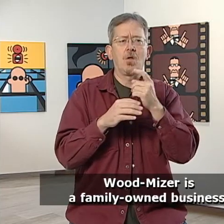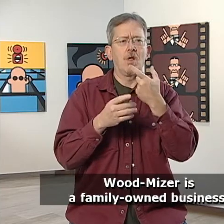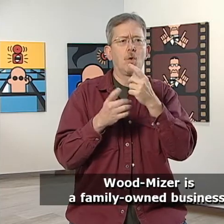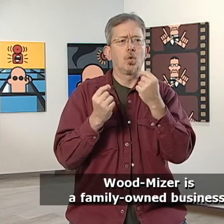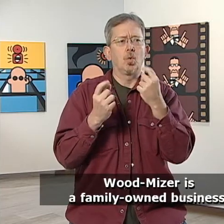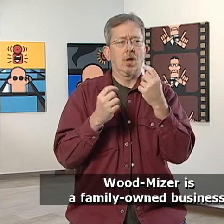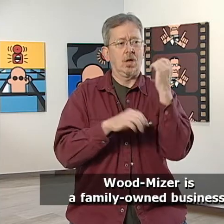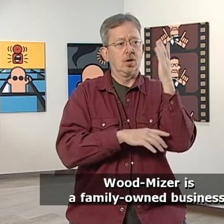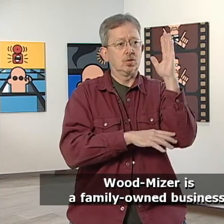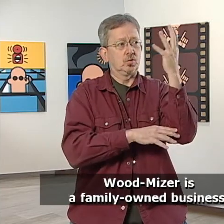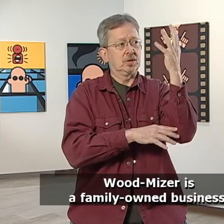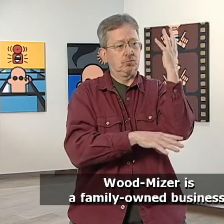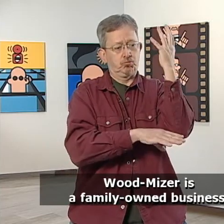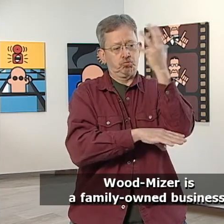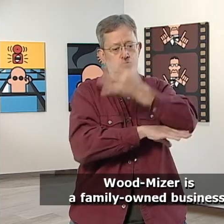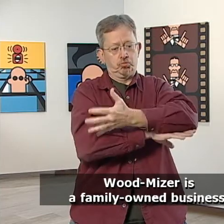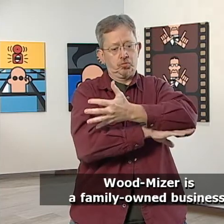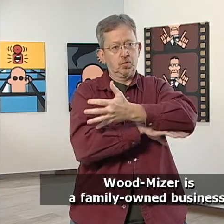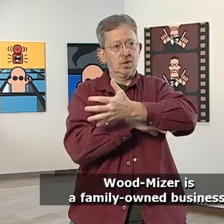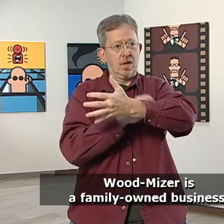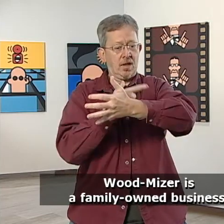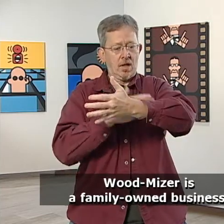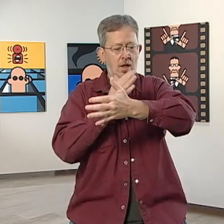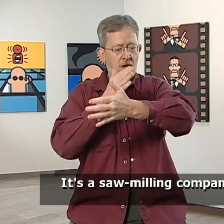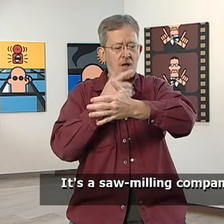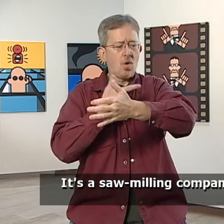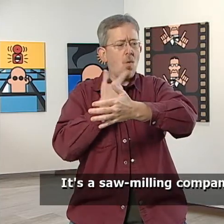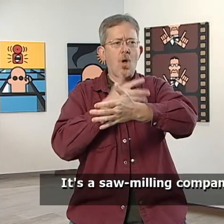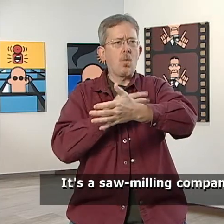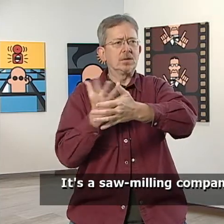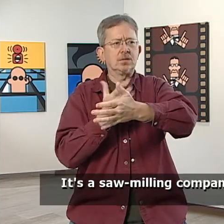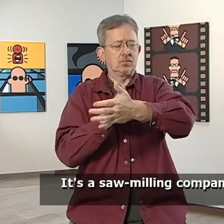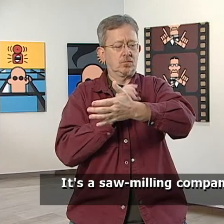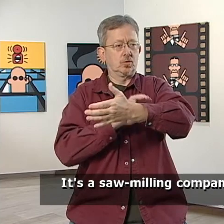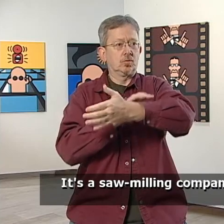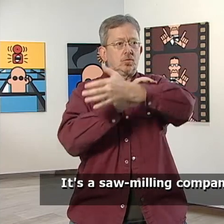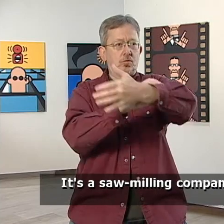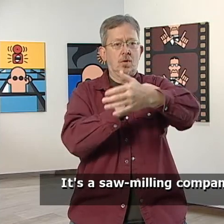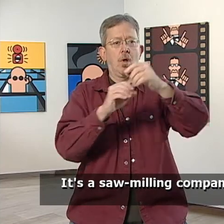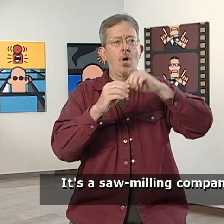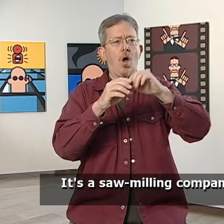Wood Miser is a family-owned business. It's a saw-milling company.